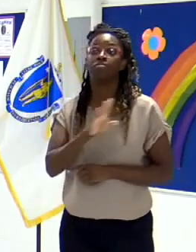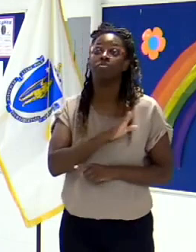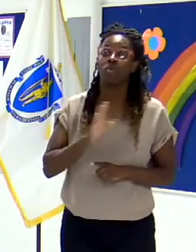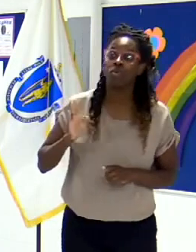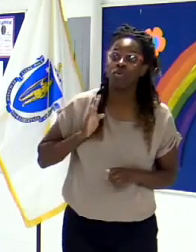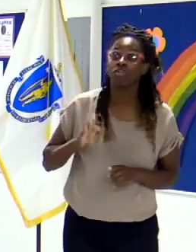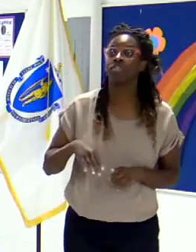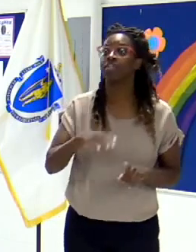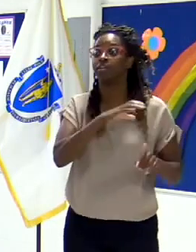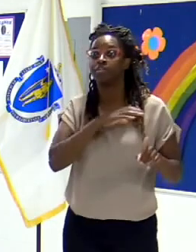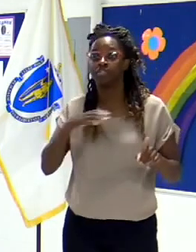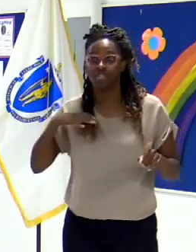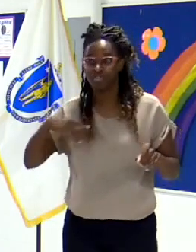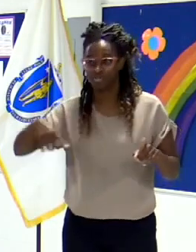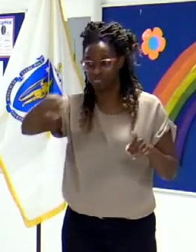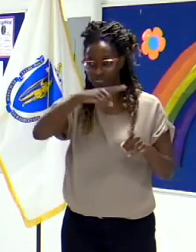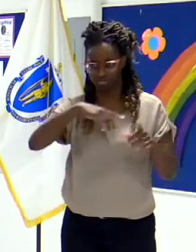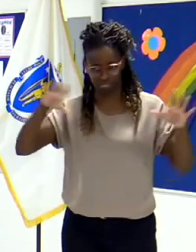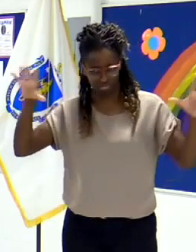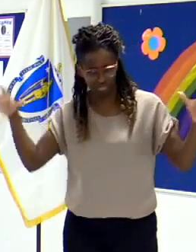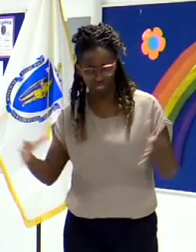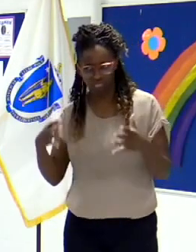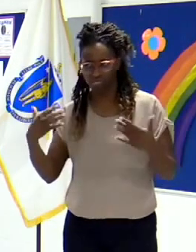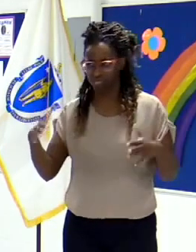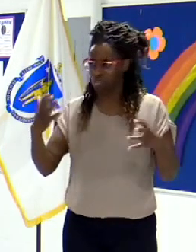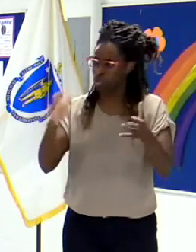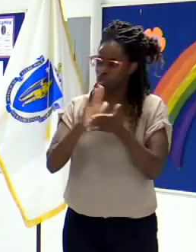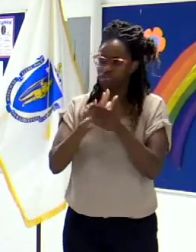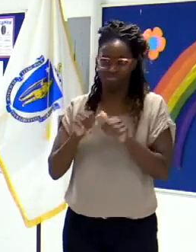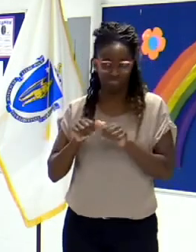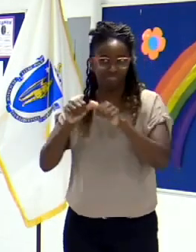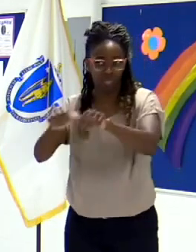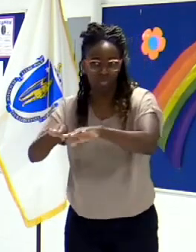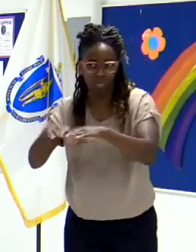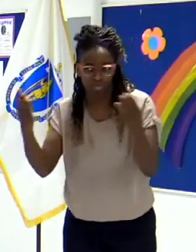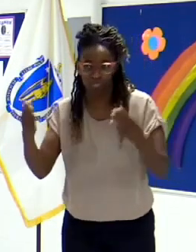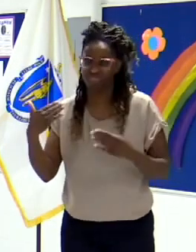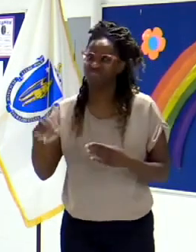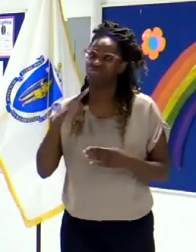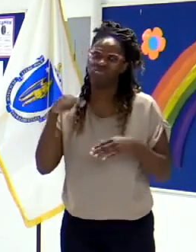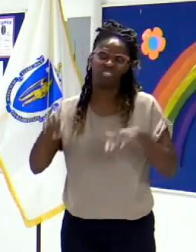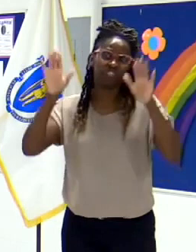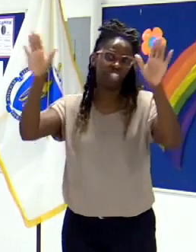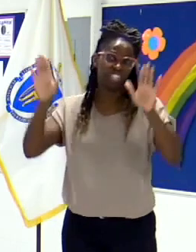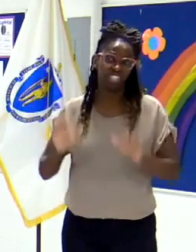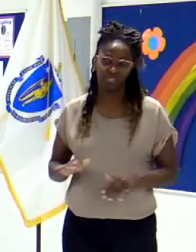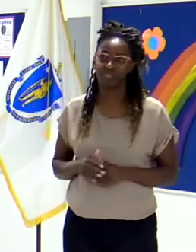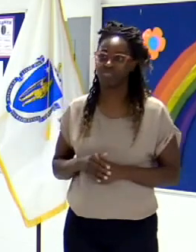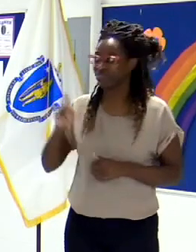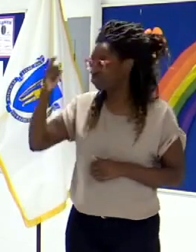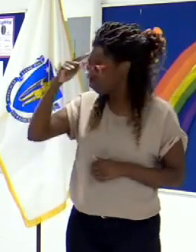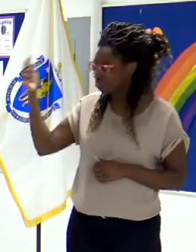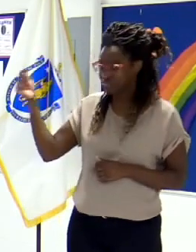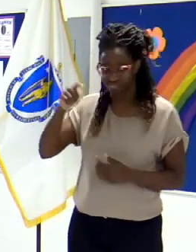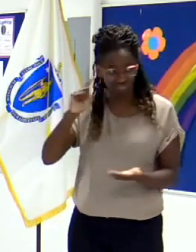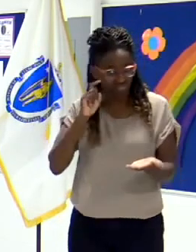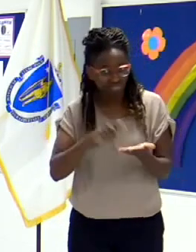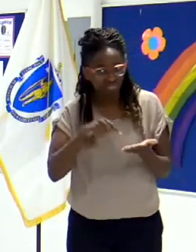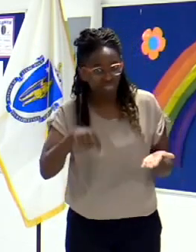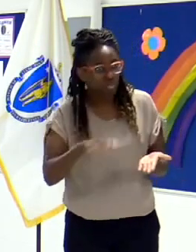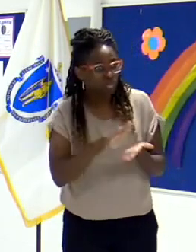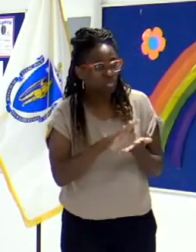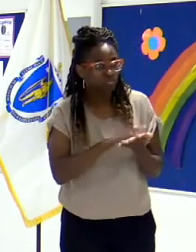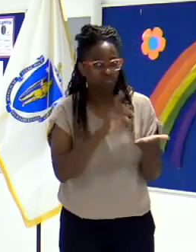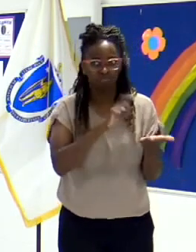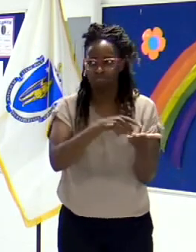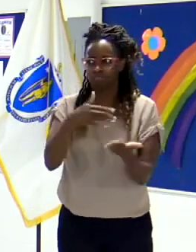and I think we've been able to make that possible for our students, and it's great to have folks at the state level come out and recognize all of that hard work. I